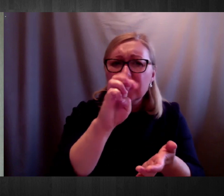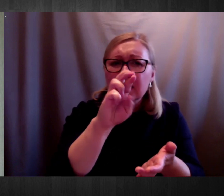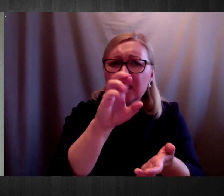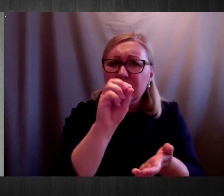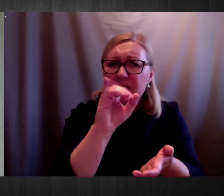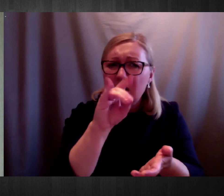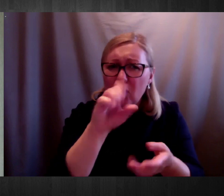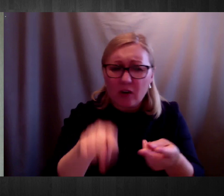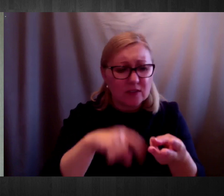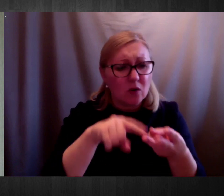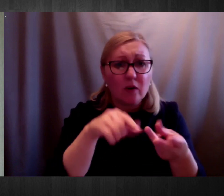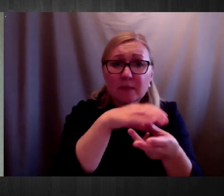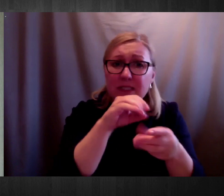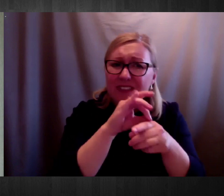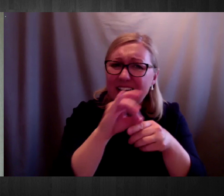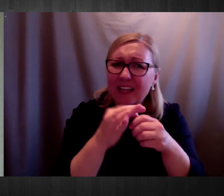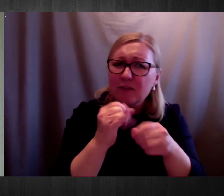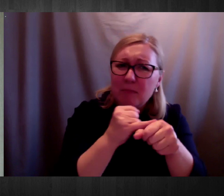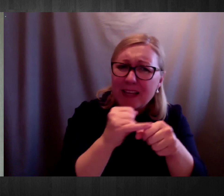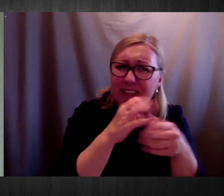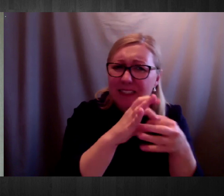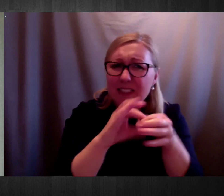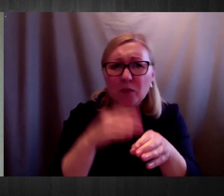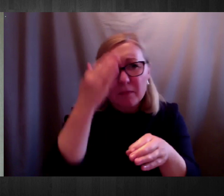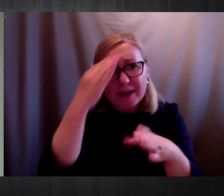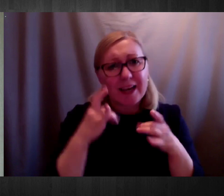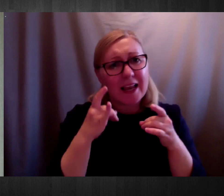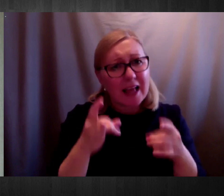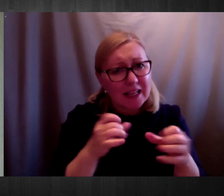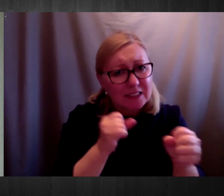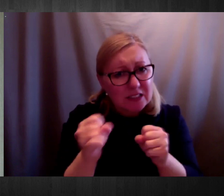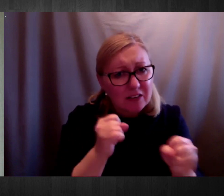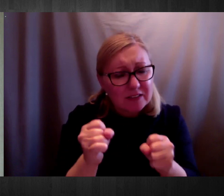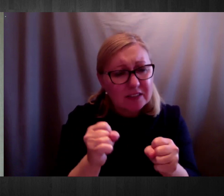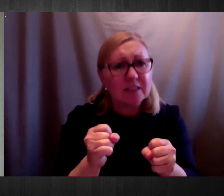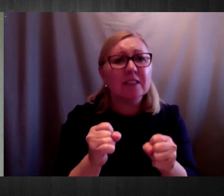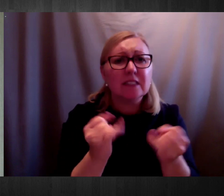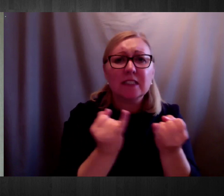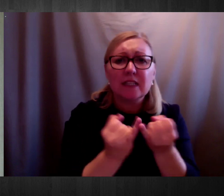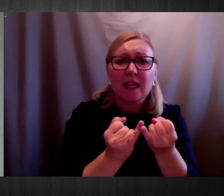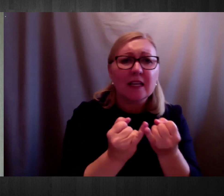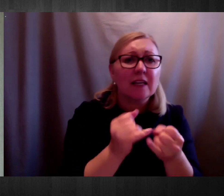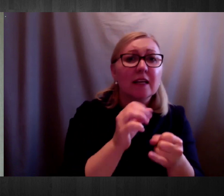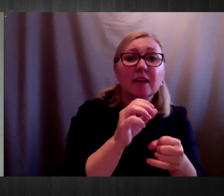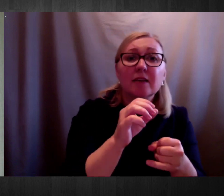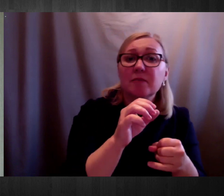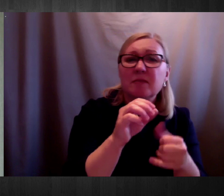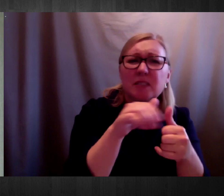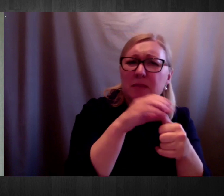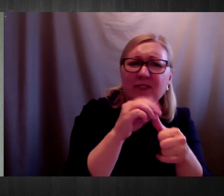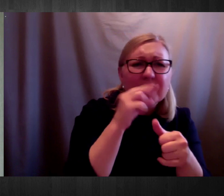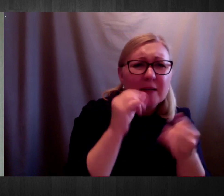medications in the mental health services. For instance, elazapine or the trade name Zyprexa,